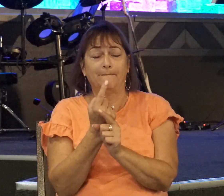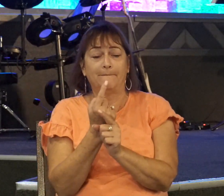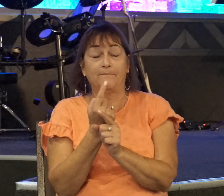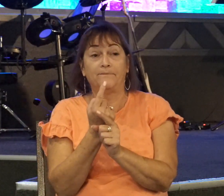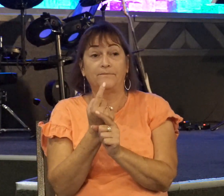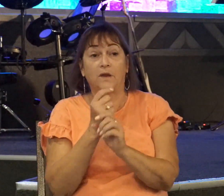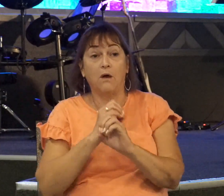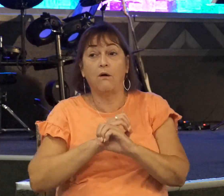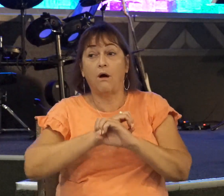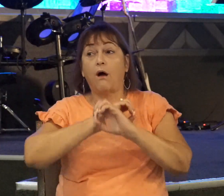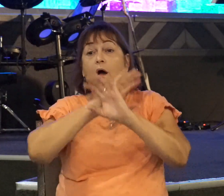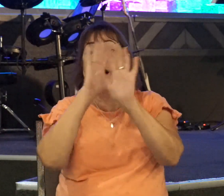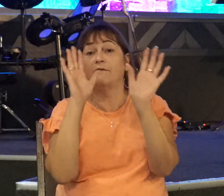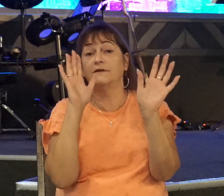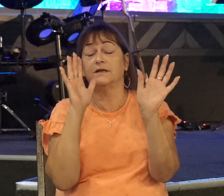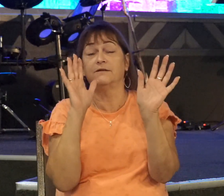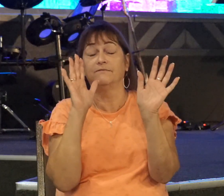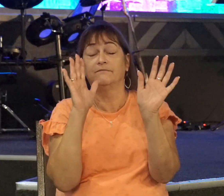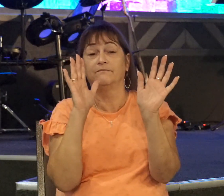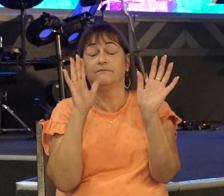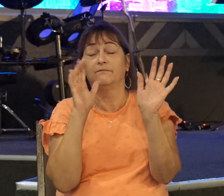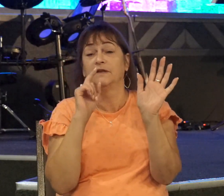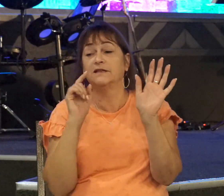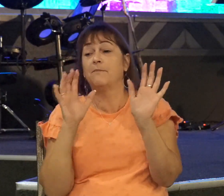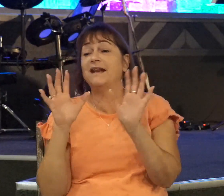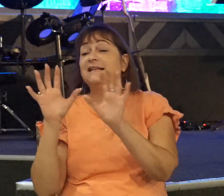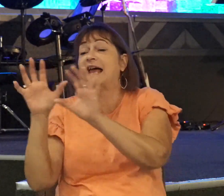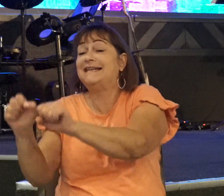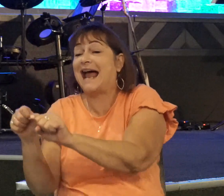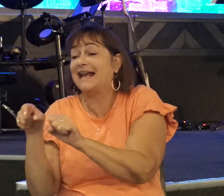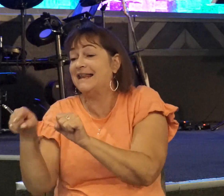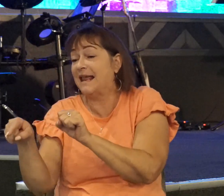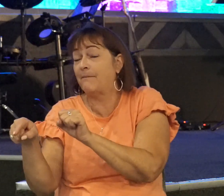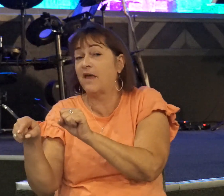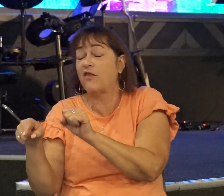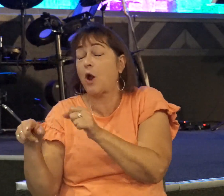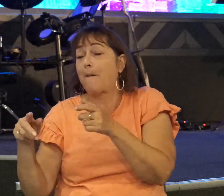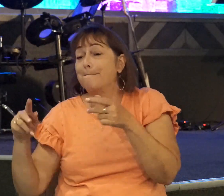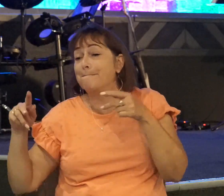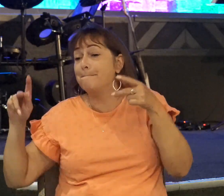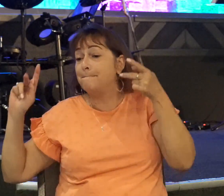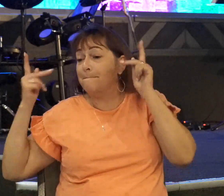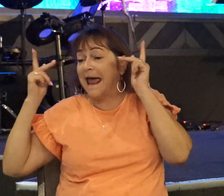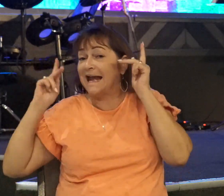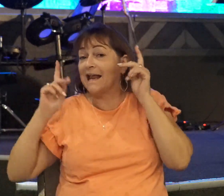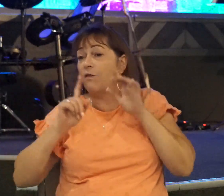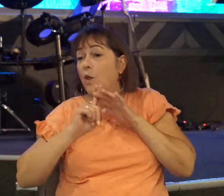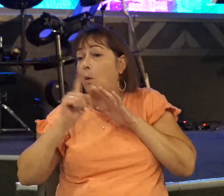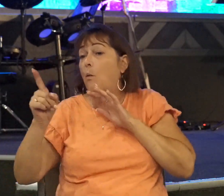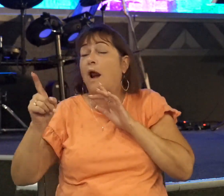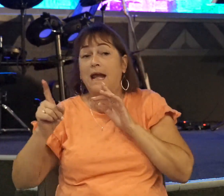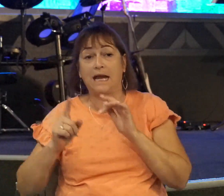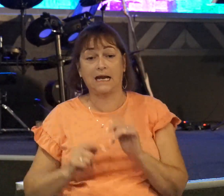Obviously, someone is attacking the Philistines. They're panicking. They're running. And so, Saul